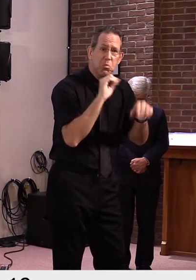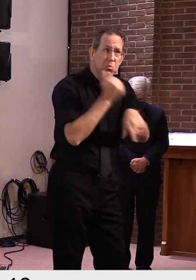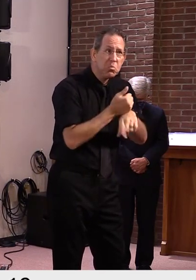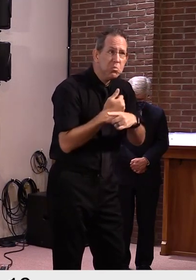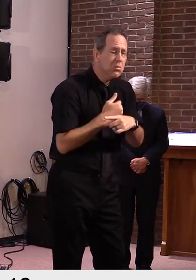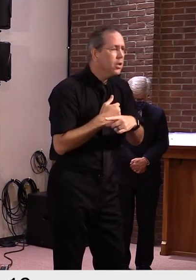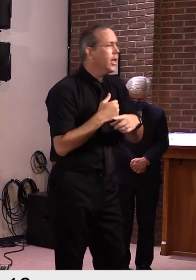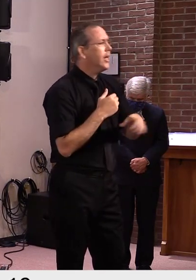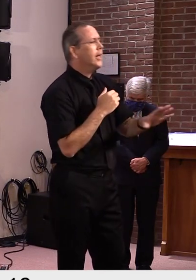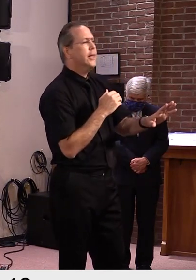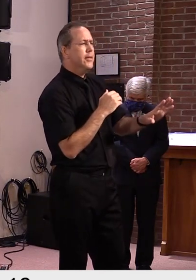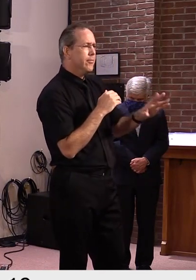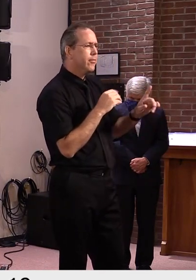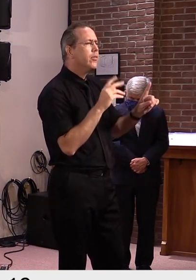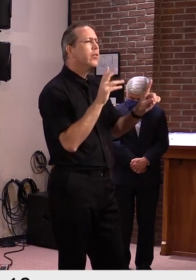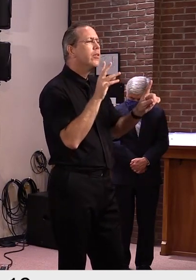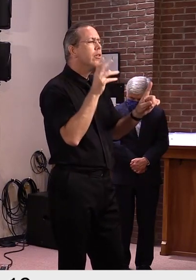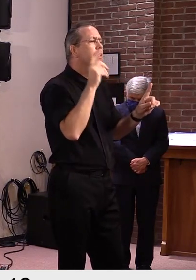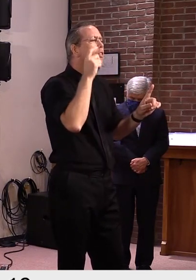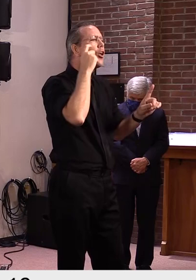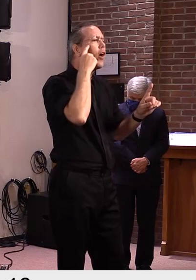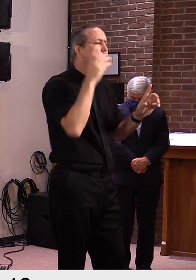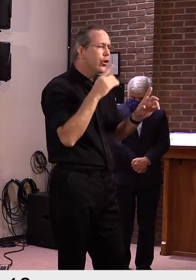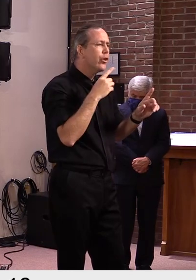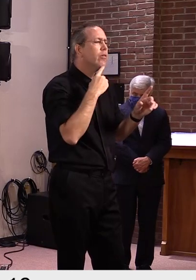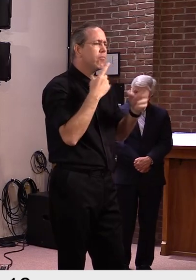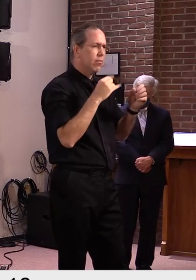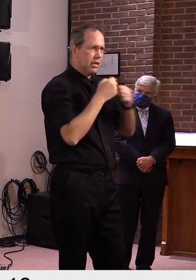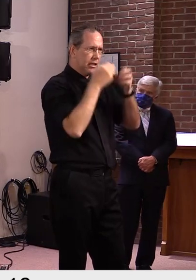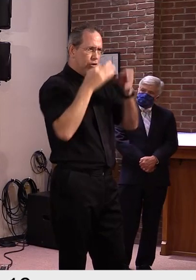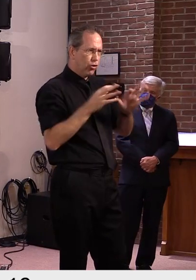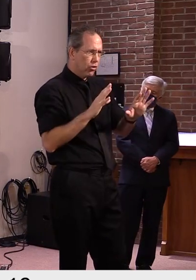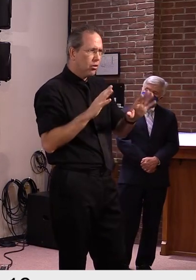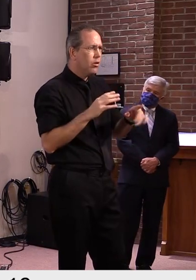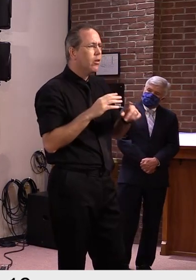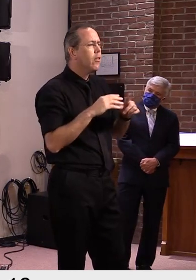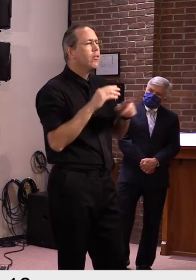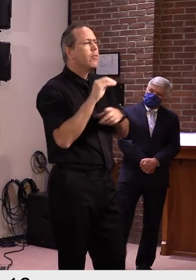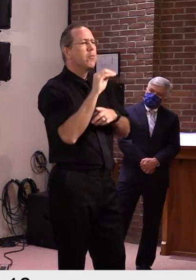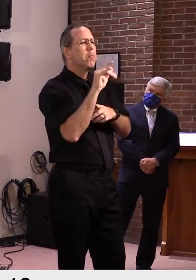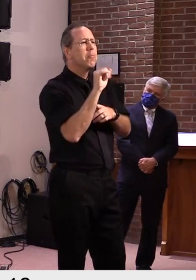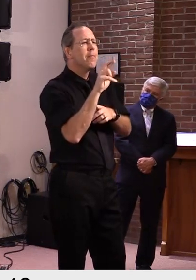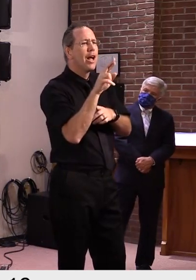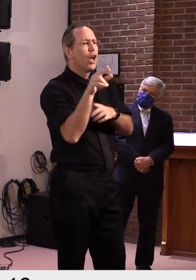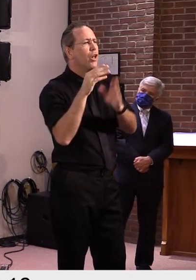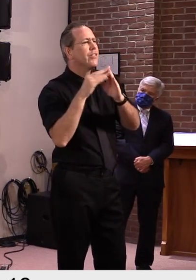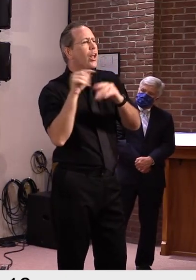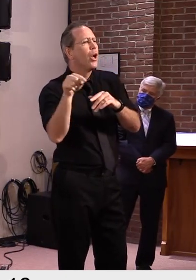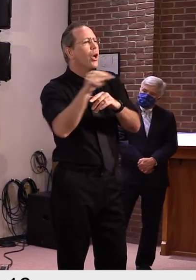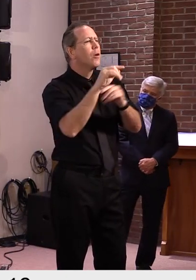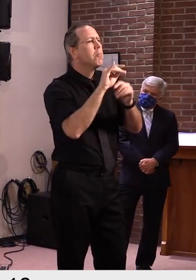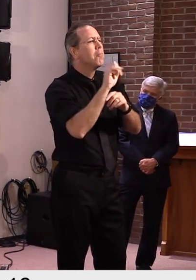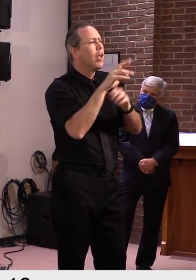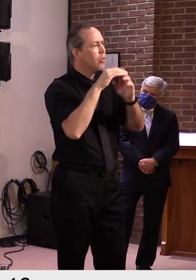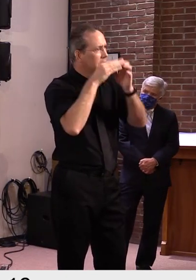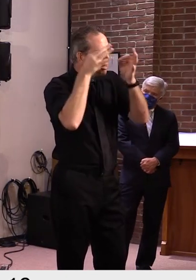if you're going to actively fundraise or hire campaign staff now, now that you've won the primary. Yeah, there'll be a more active campaign